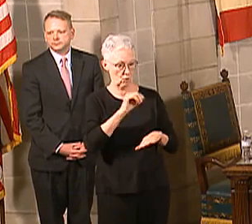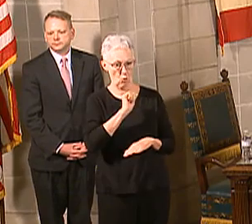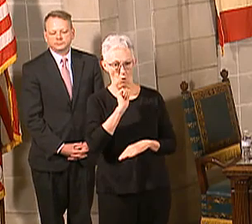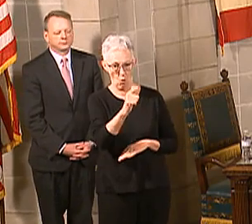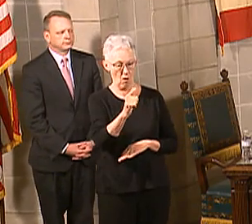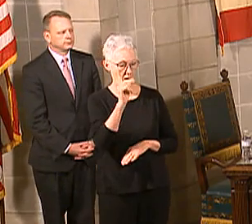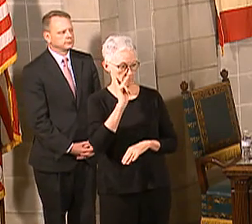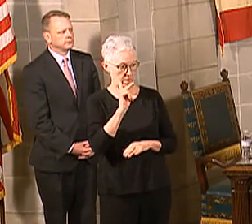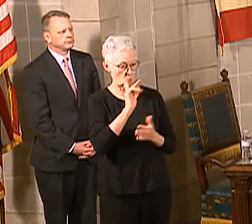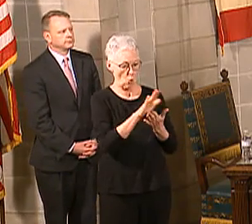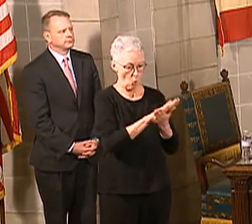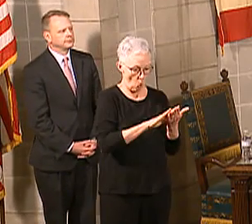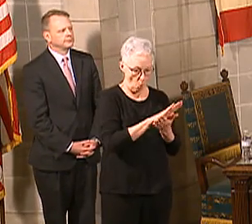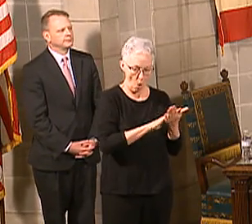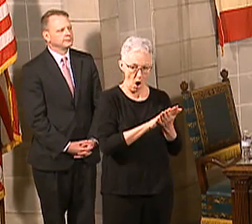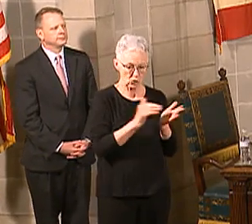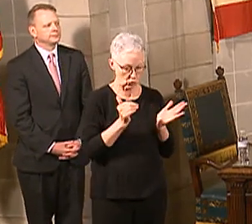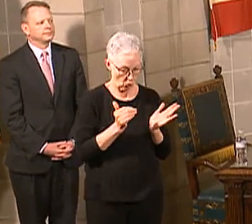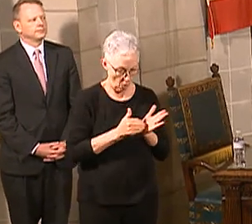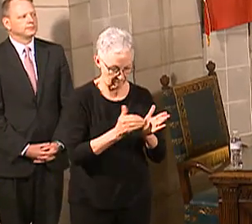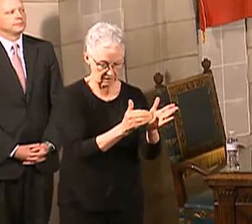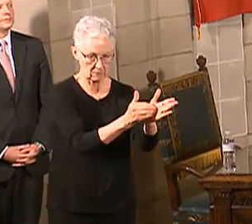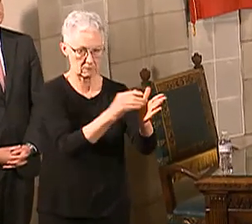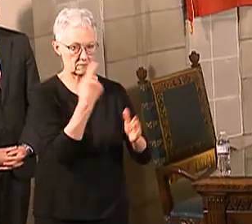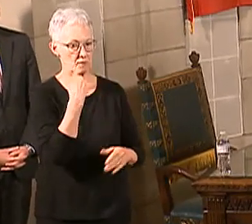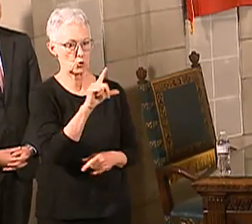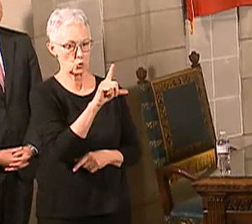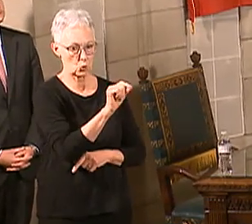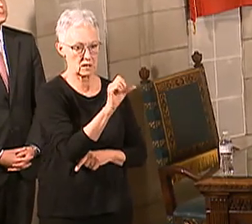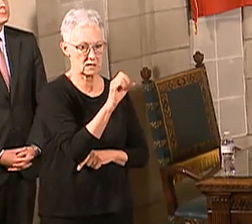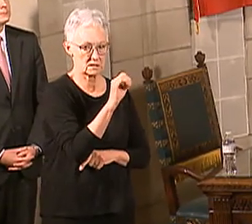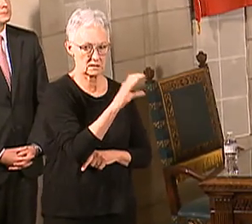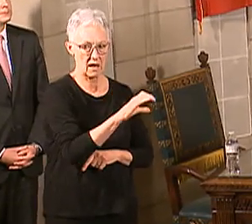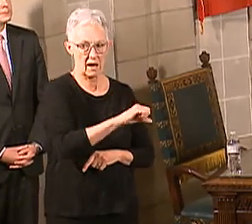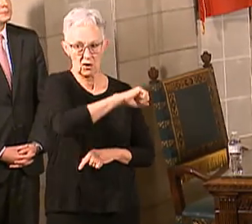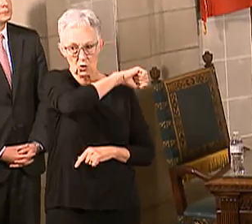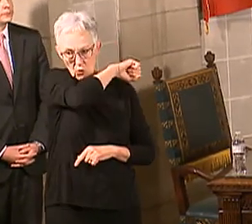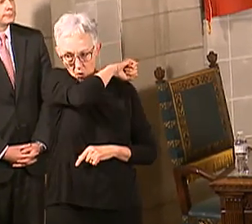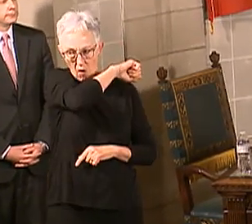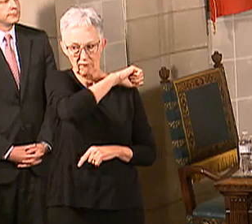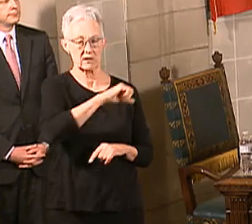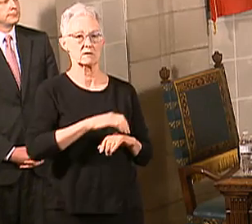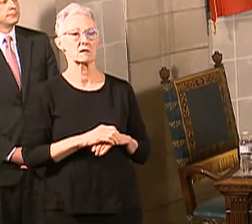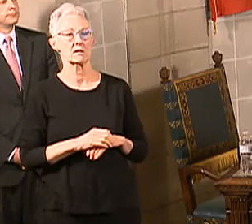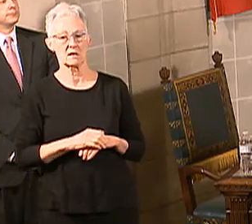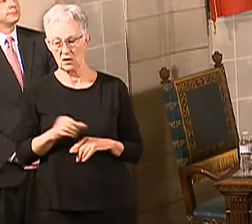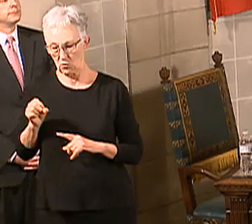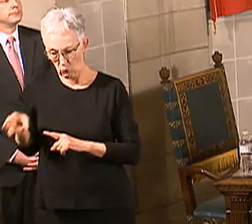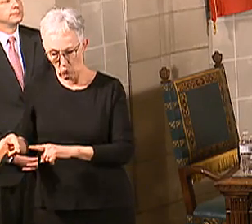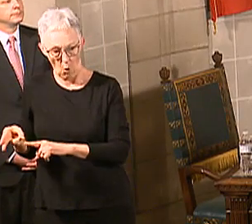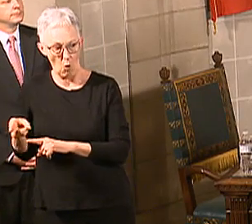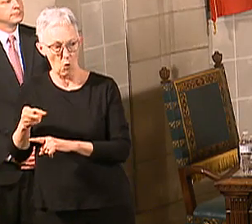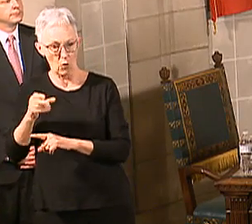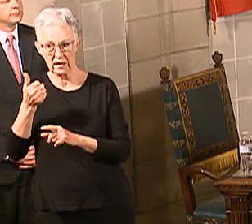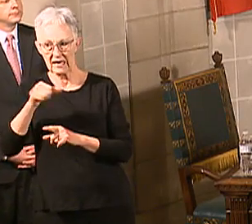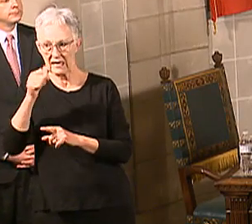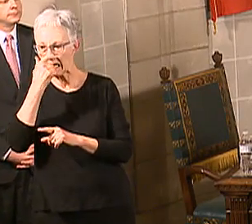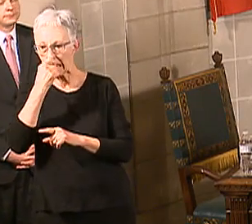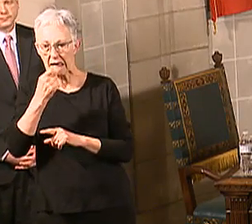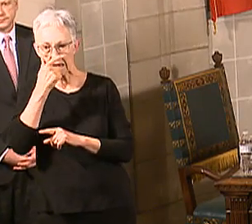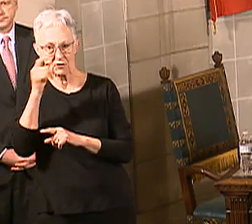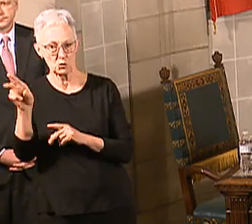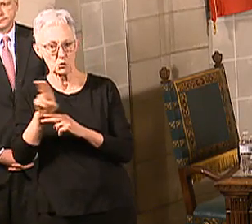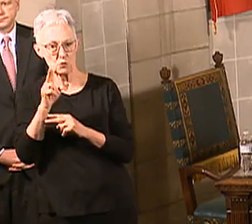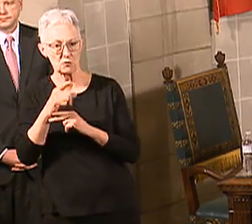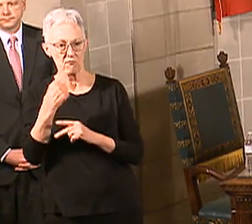often, 20 seconds at a time, coughing into your elbow or into a tissue, throw the tissue away, all the sorts